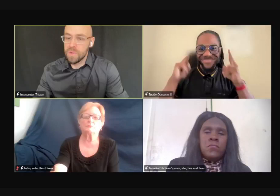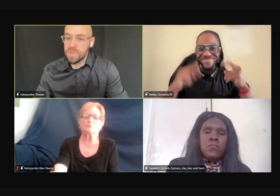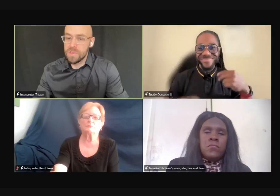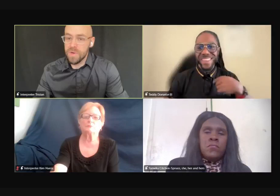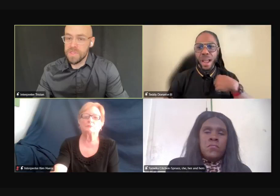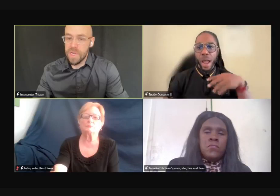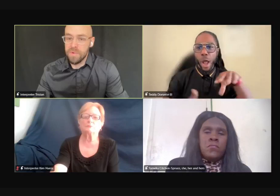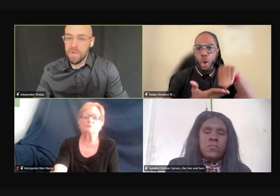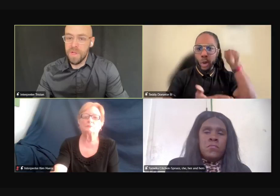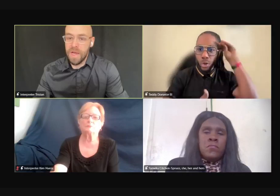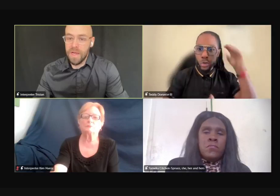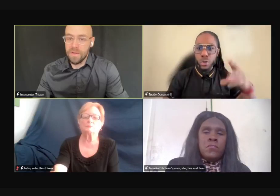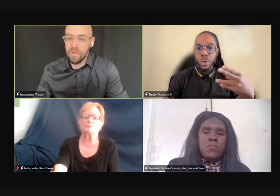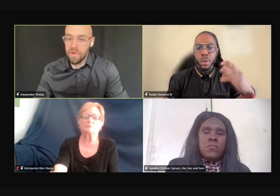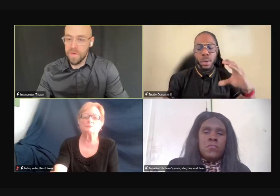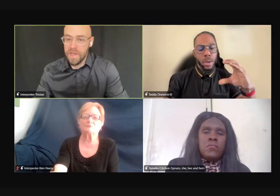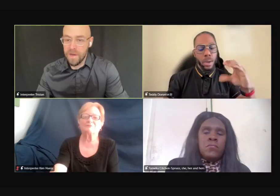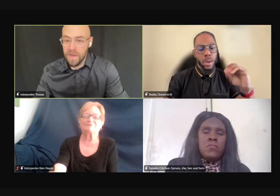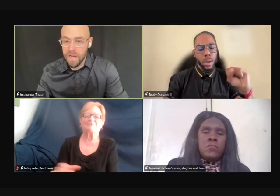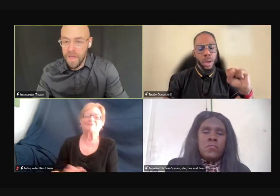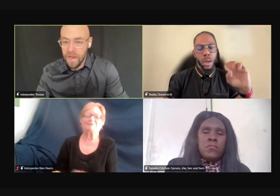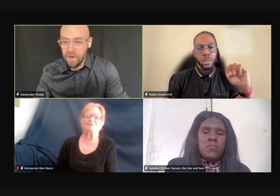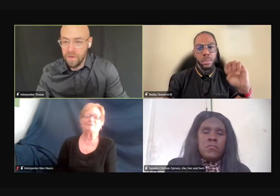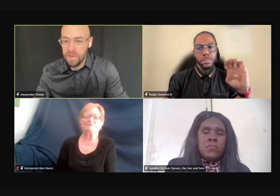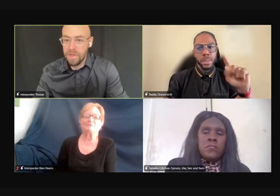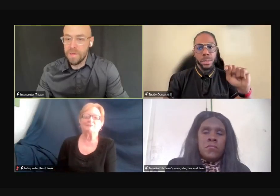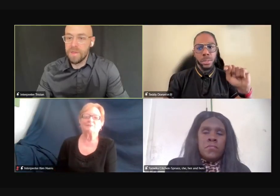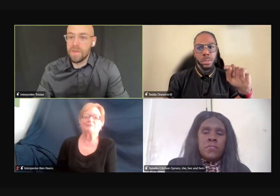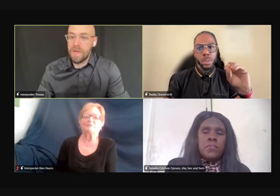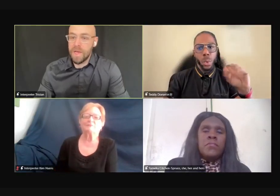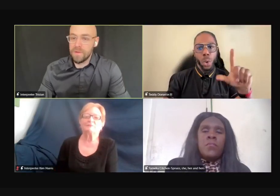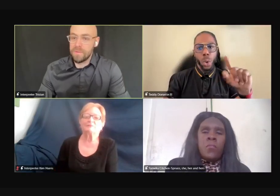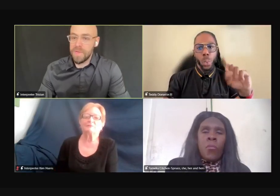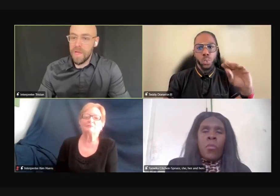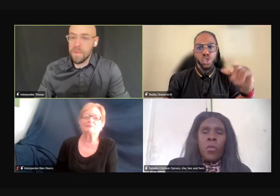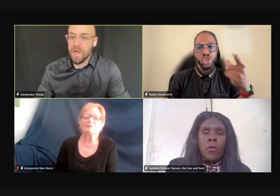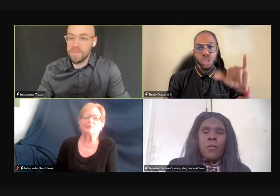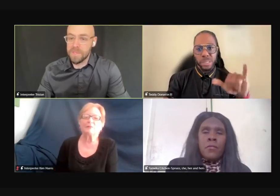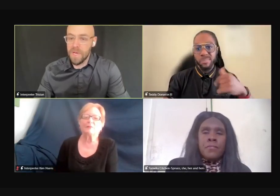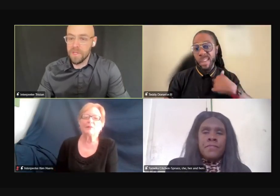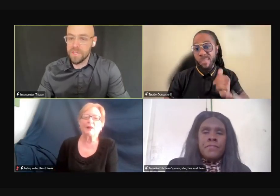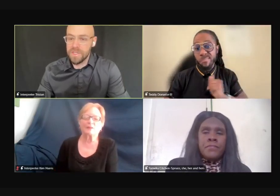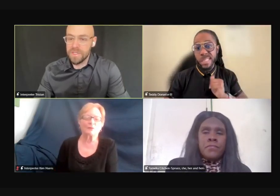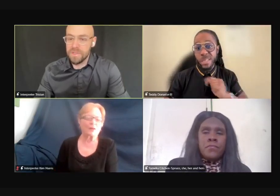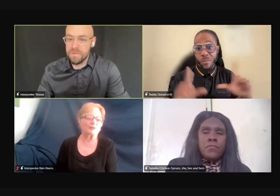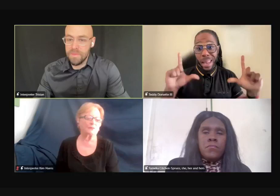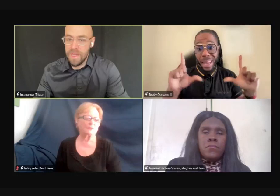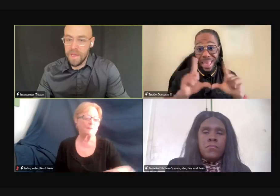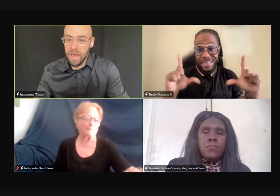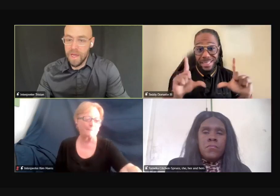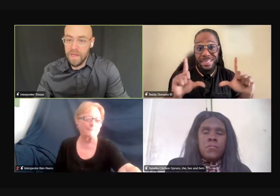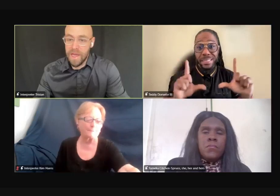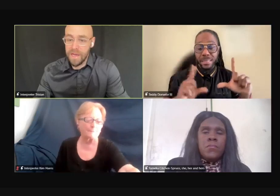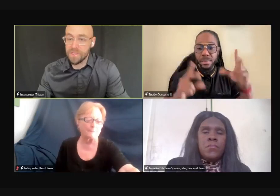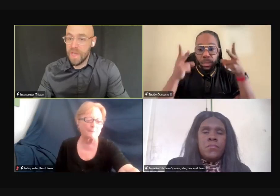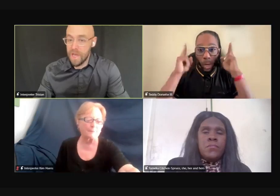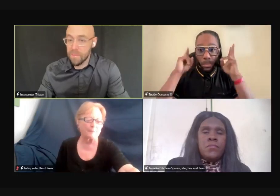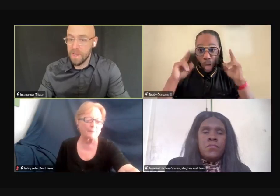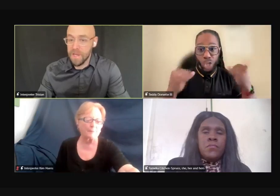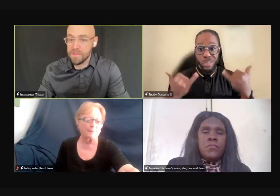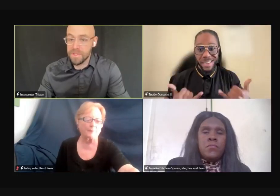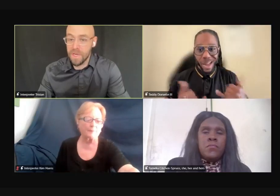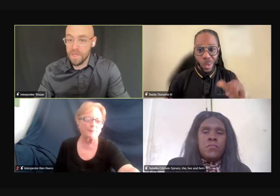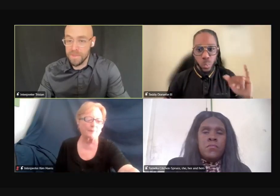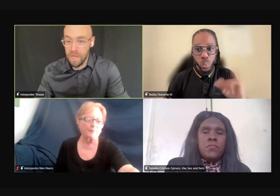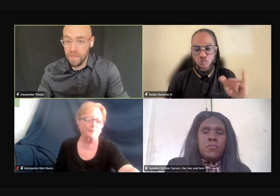learn some tools. For example, I learned how to cut hair. I became a cosmetologist, and I actually